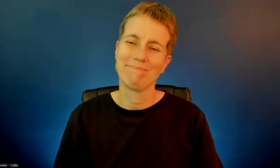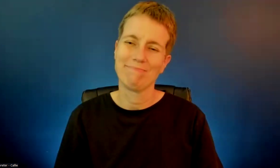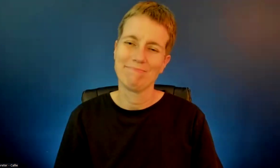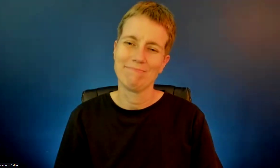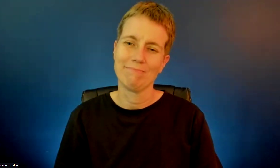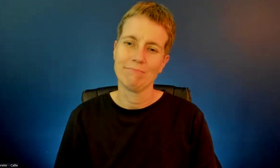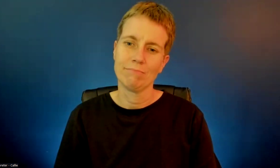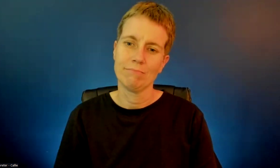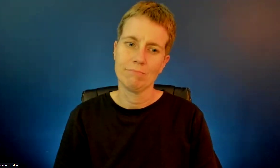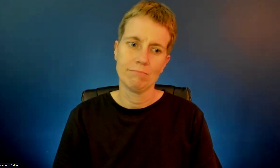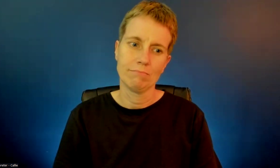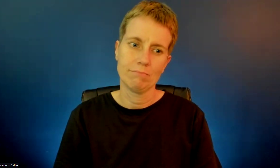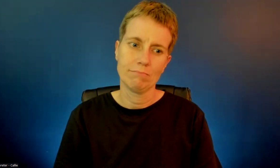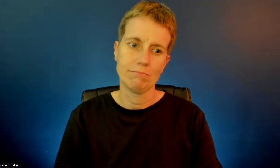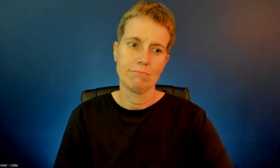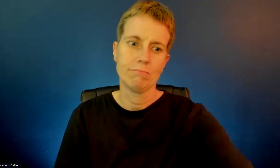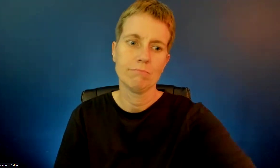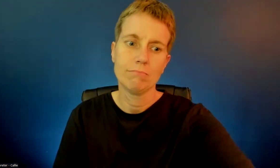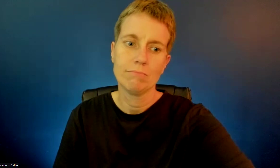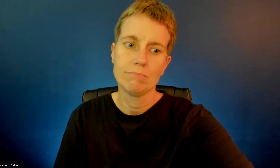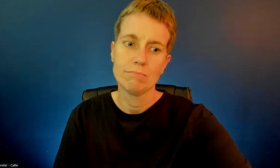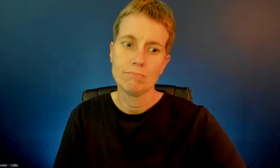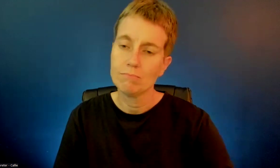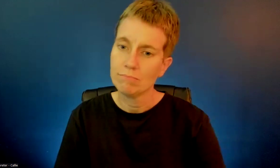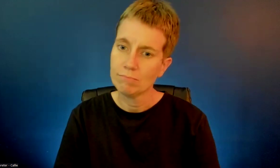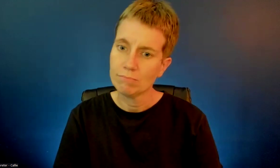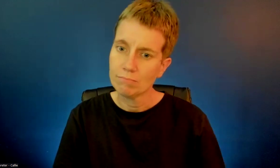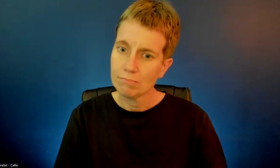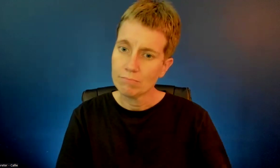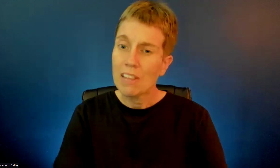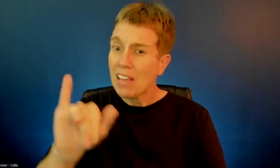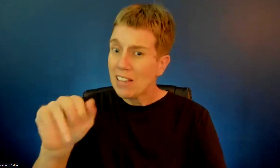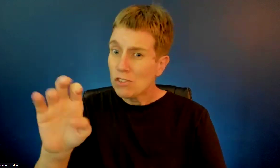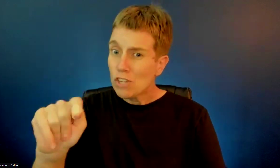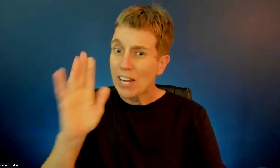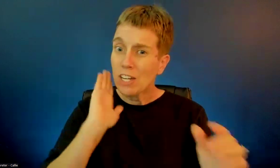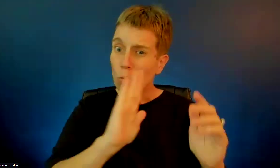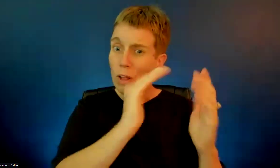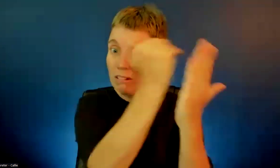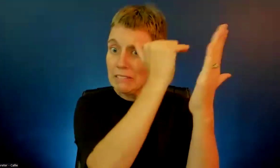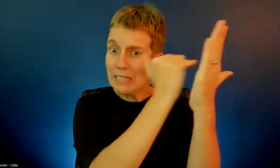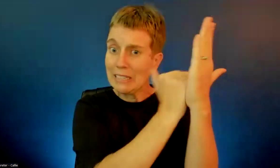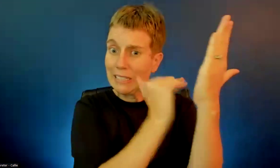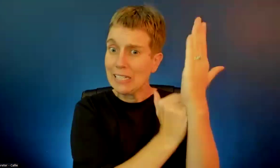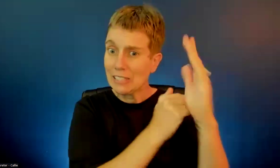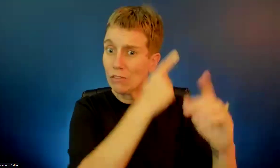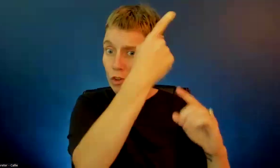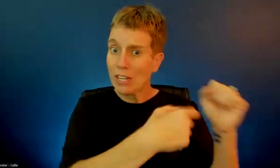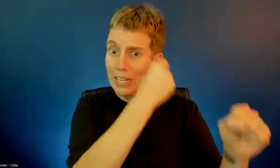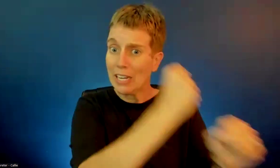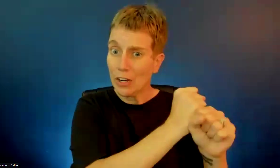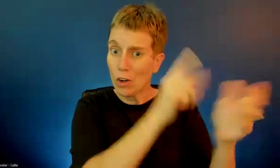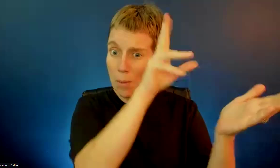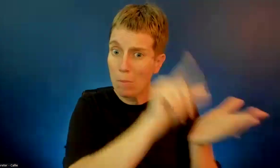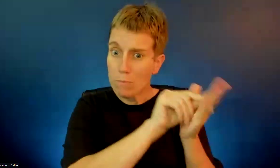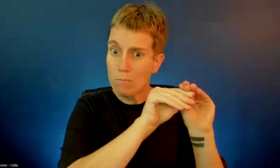Janet, are you going to put together the one-year list? I will. Happily. Does this